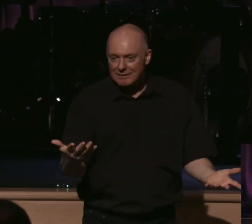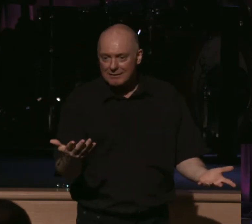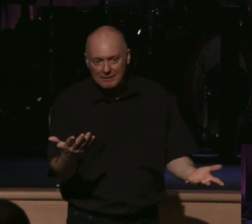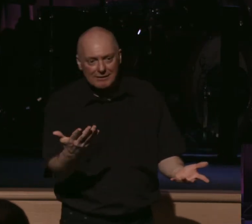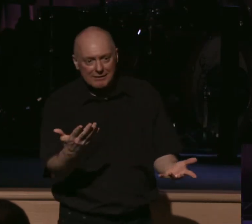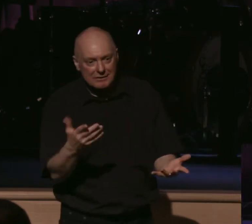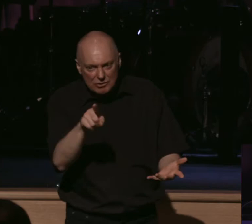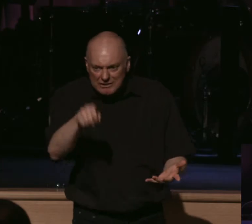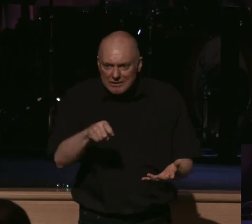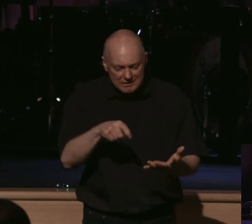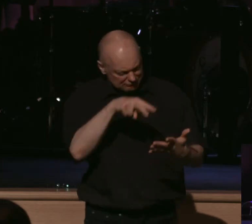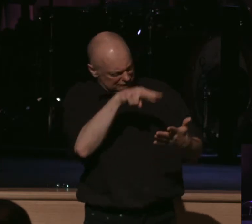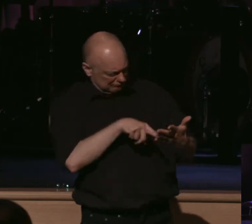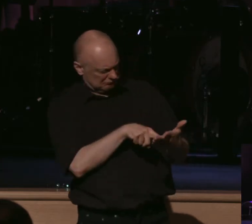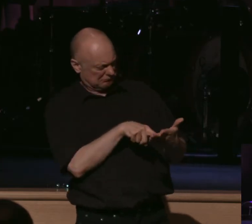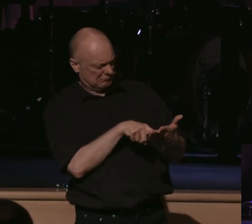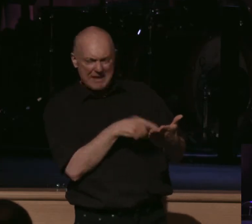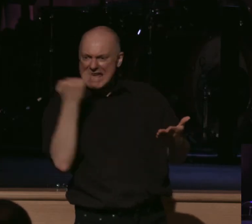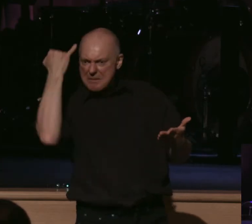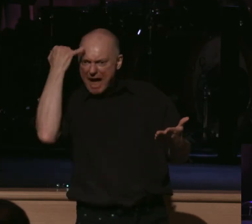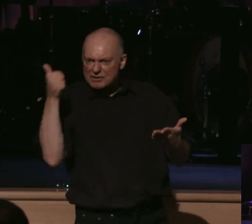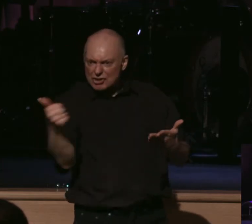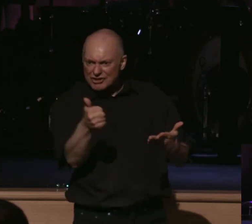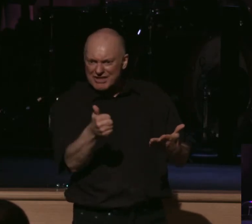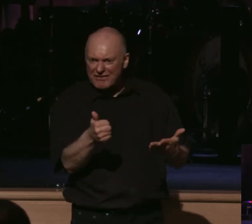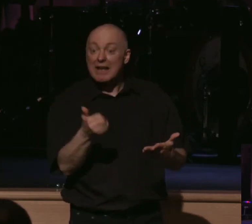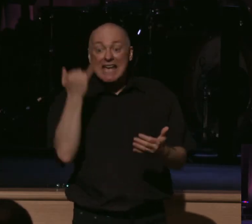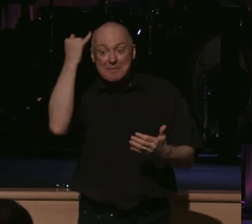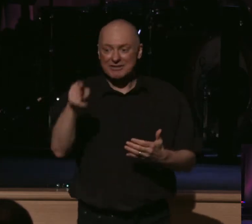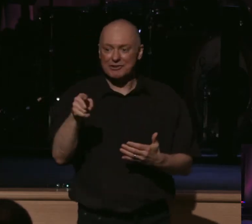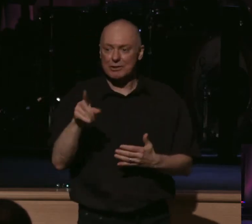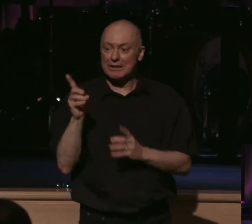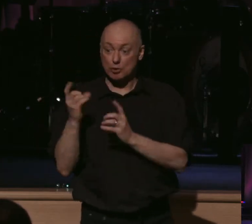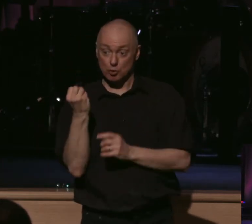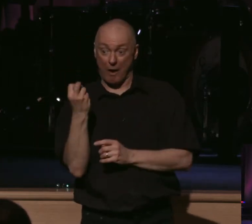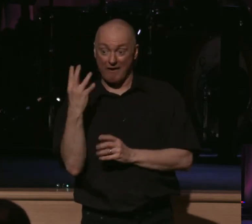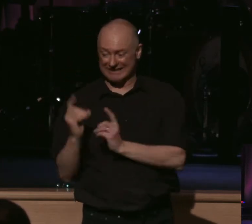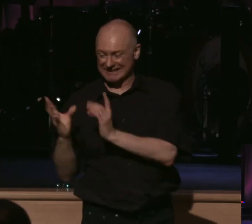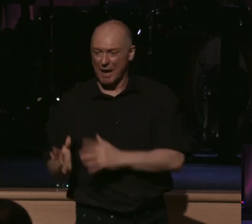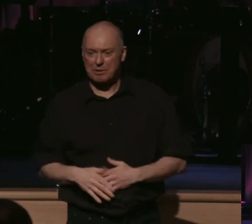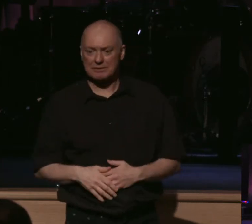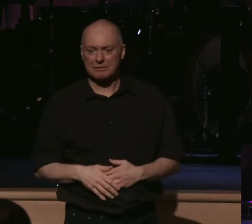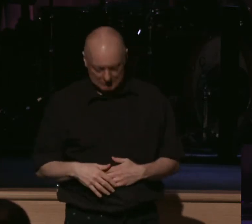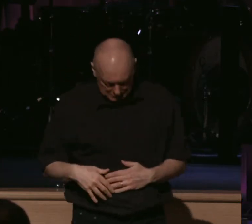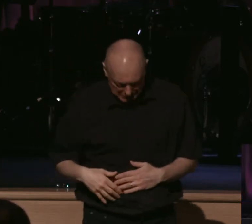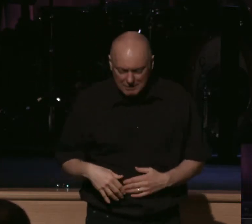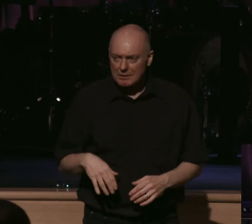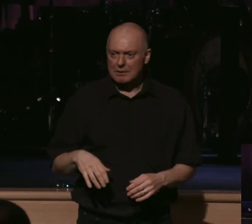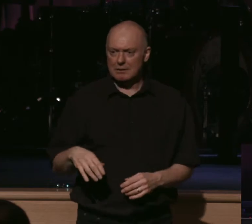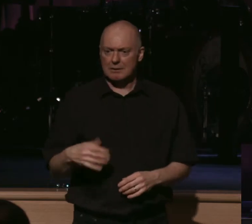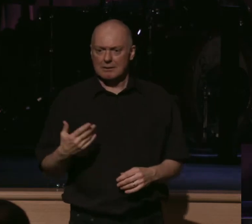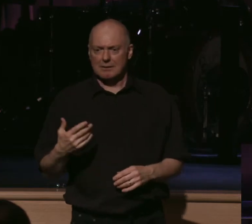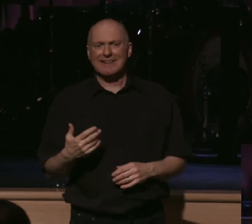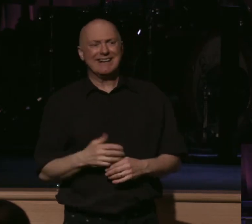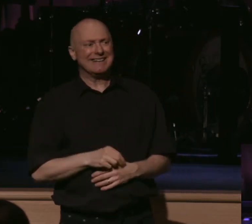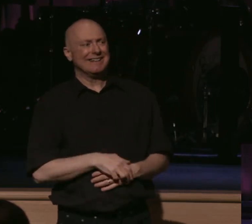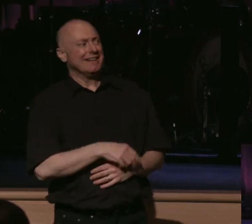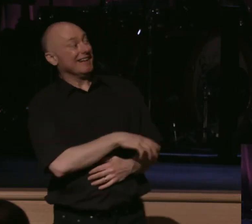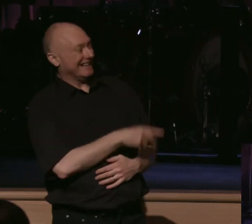the text, live in the text. Okay? So imagine you're one of Jesus' disciples. You're there for sure. One of his 12, and you're following along. And if you're one of the